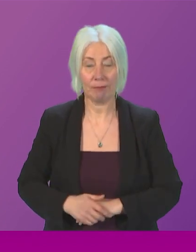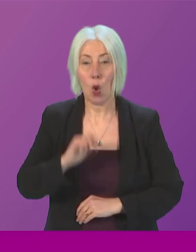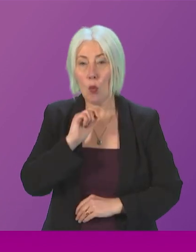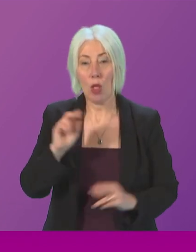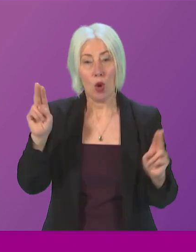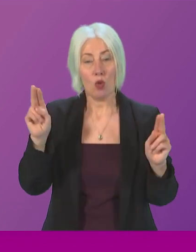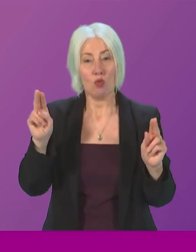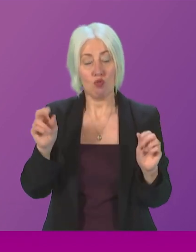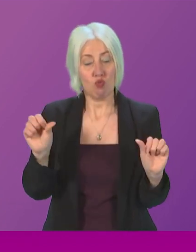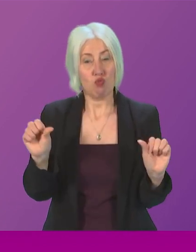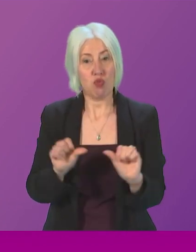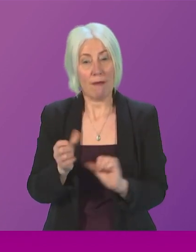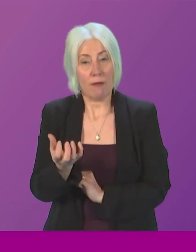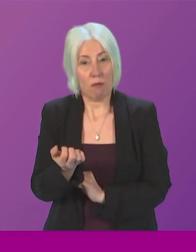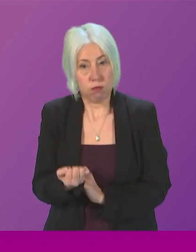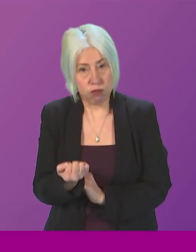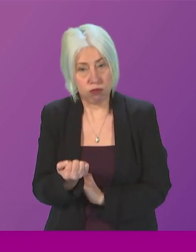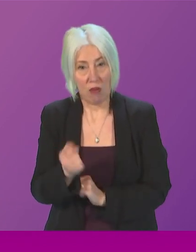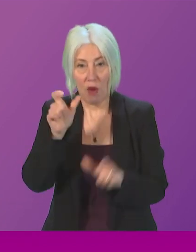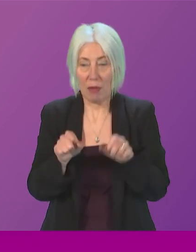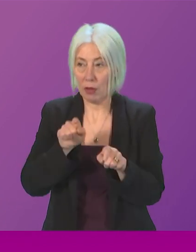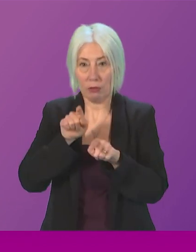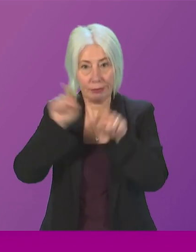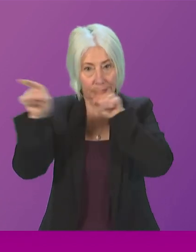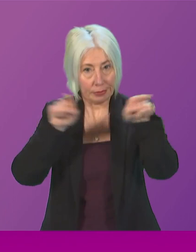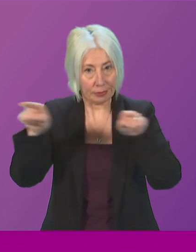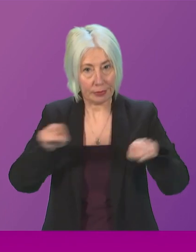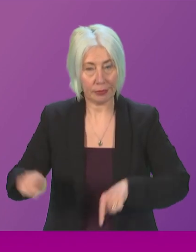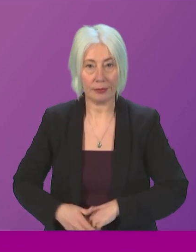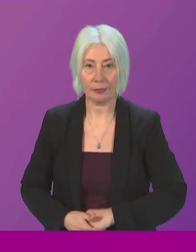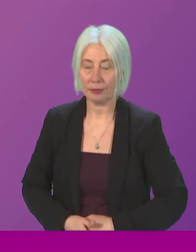a short suspension to allow those leaving the chamber and public gallery to do so